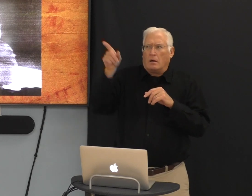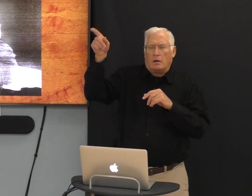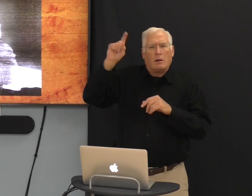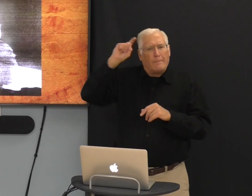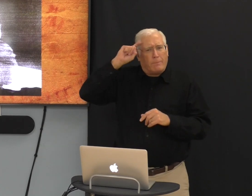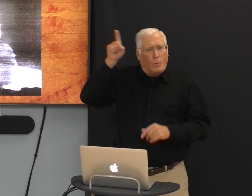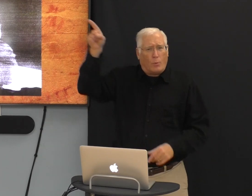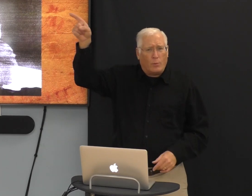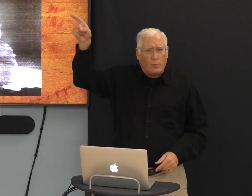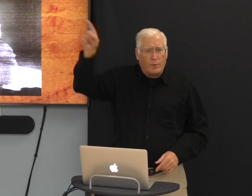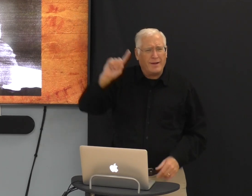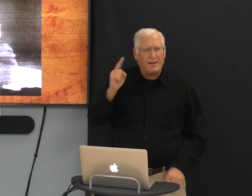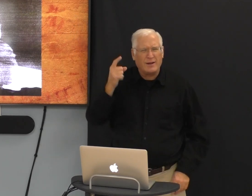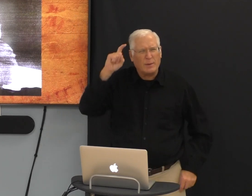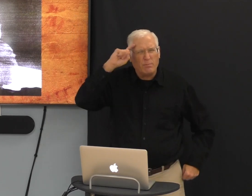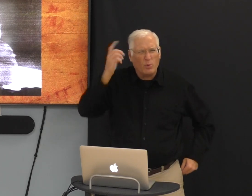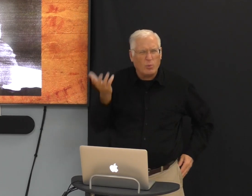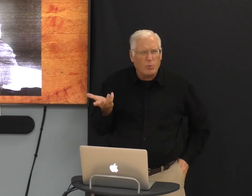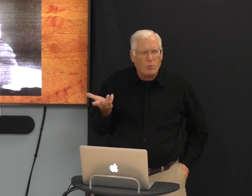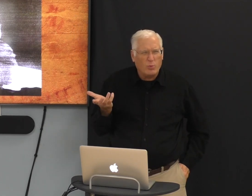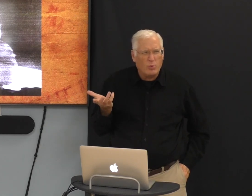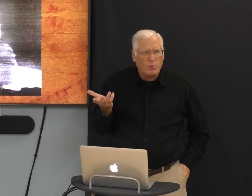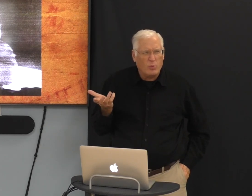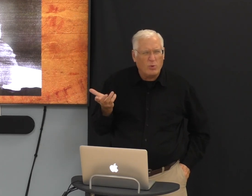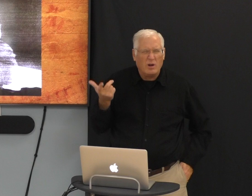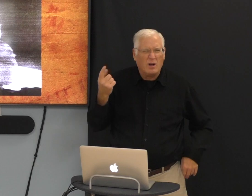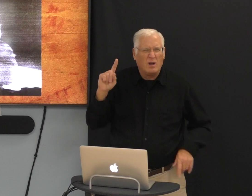Now, the moon, it's only a moon.